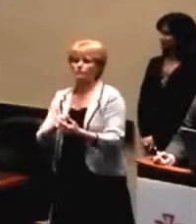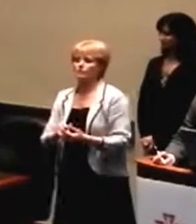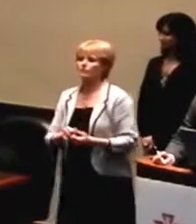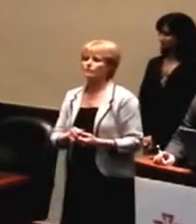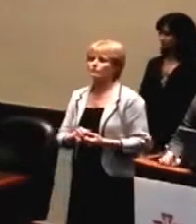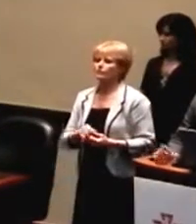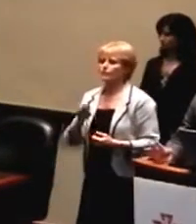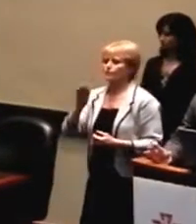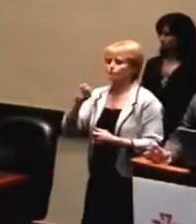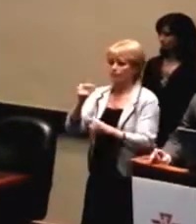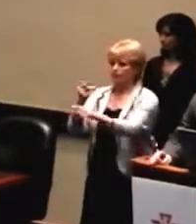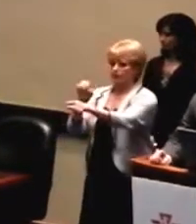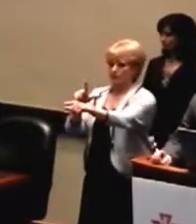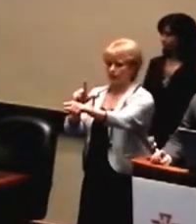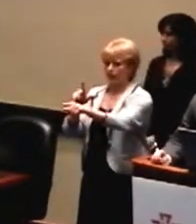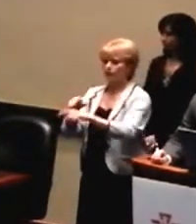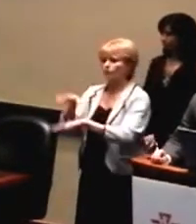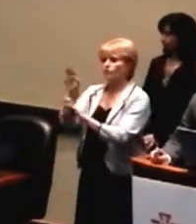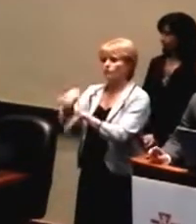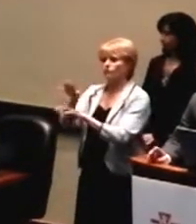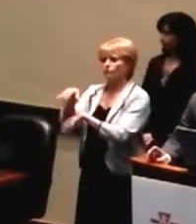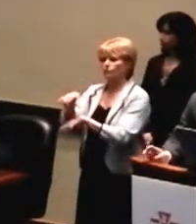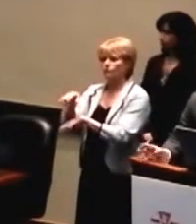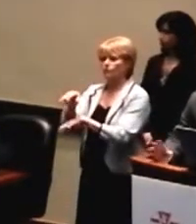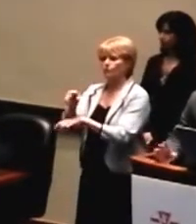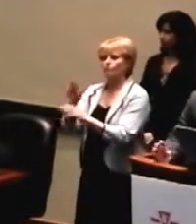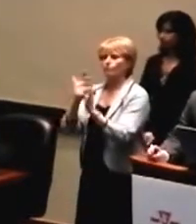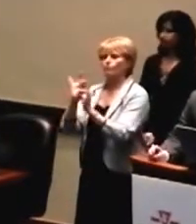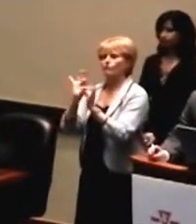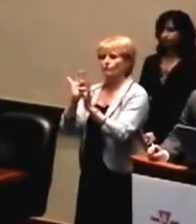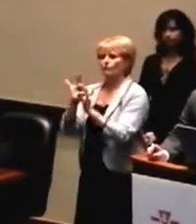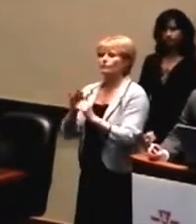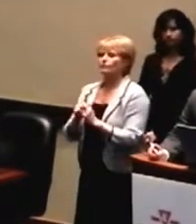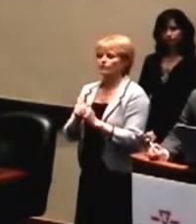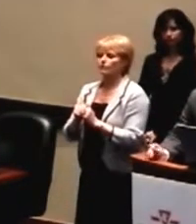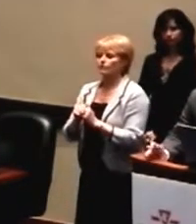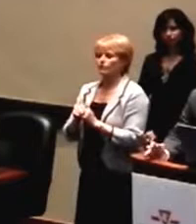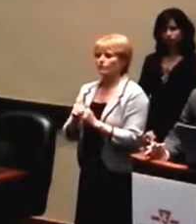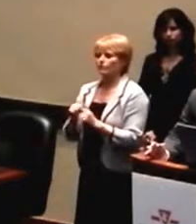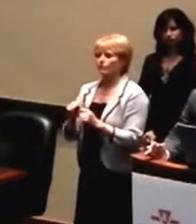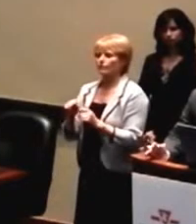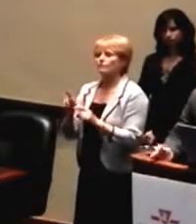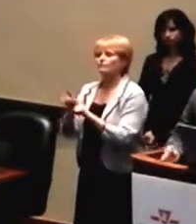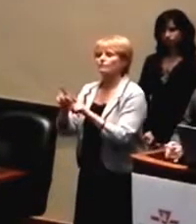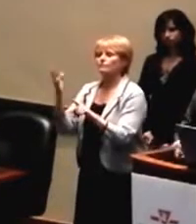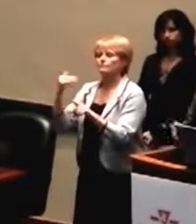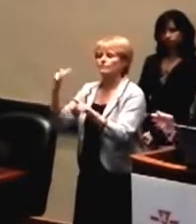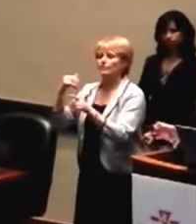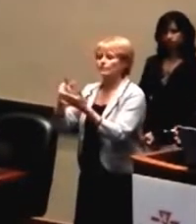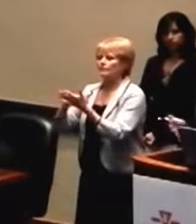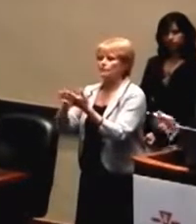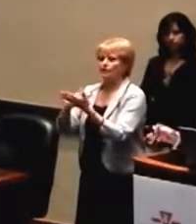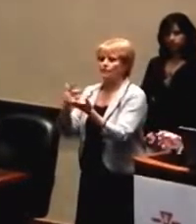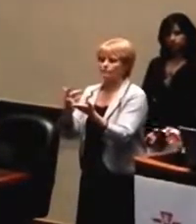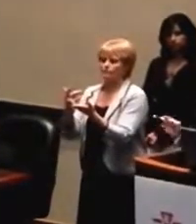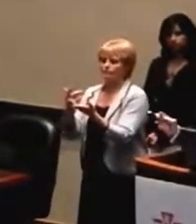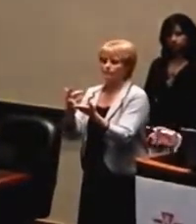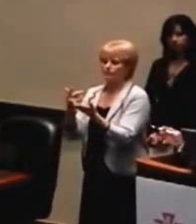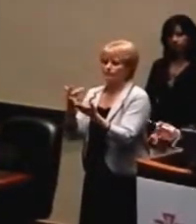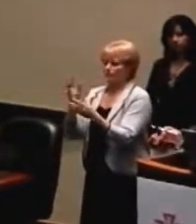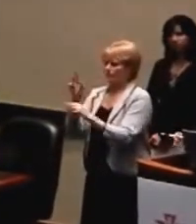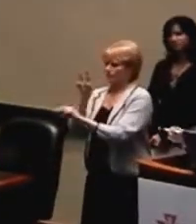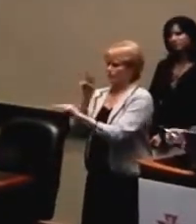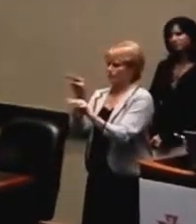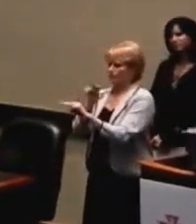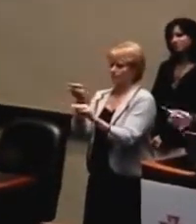point, if we can put that verbatim transcript up there, that's not a problem if we go back and do the other ones. They sometimes don't make as much sense